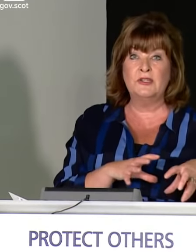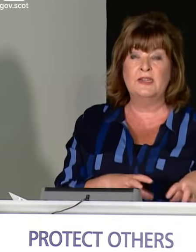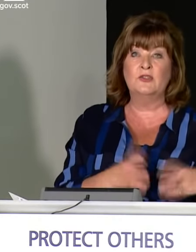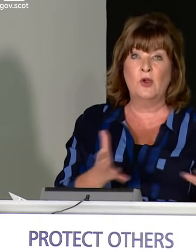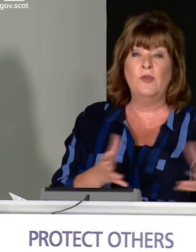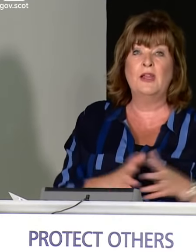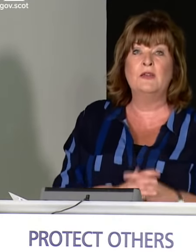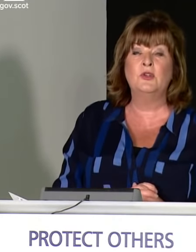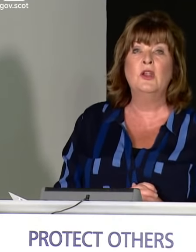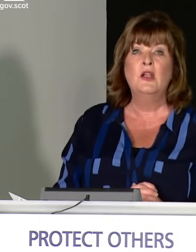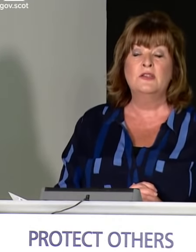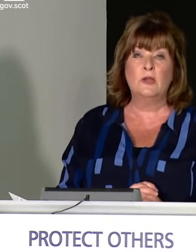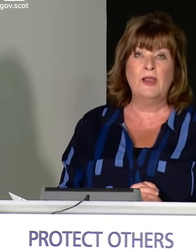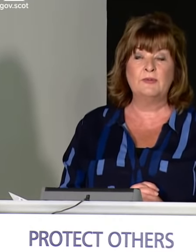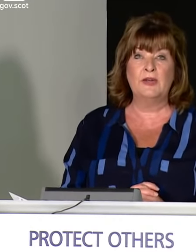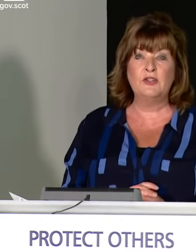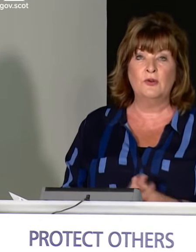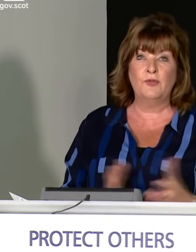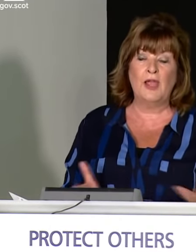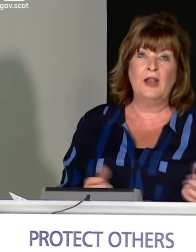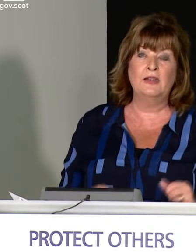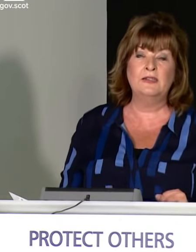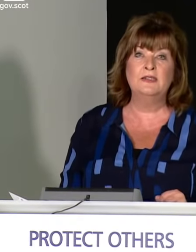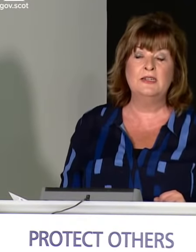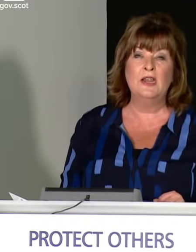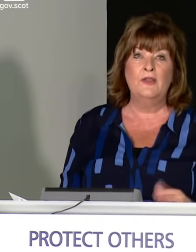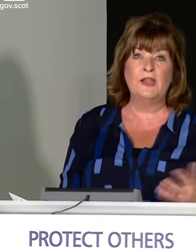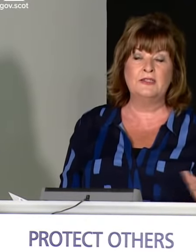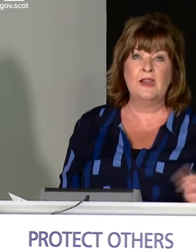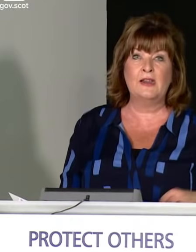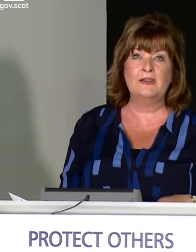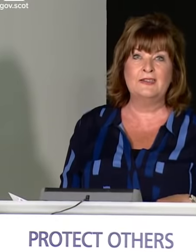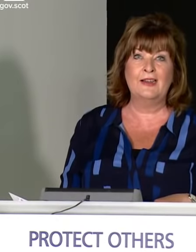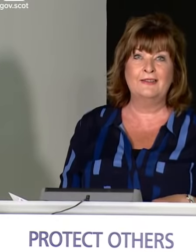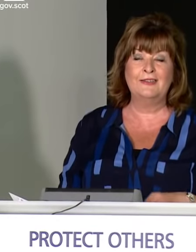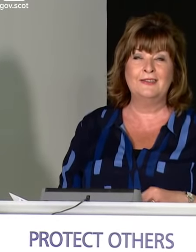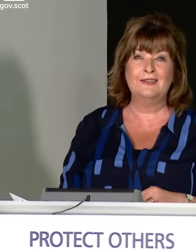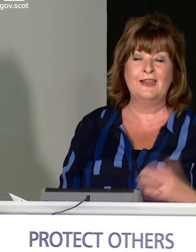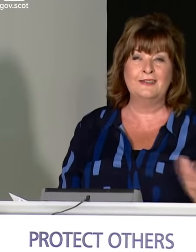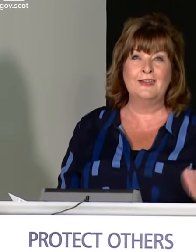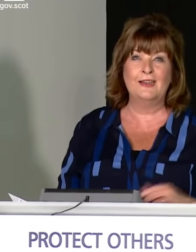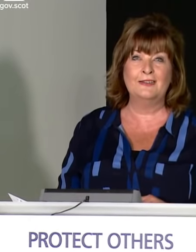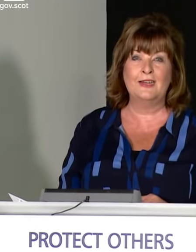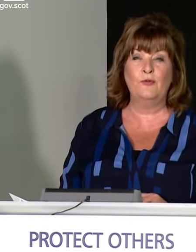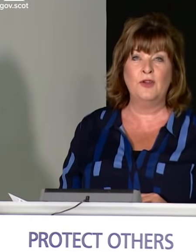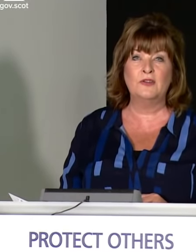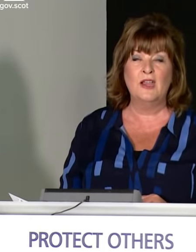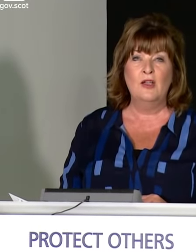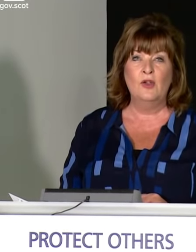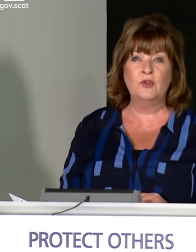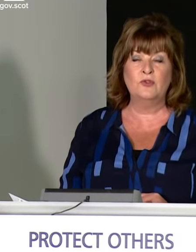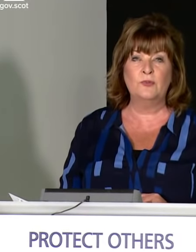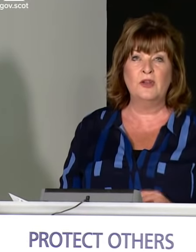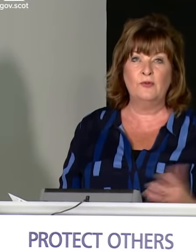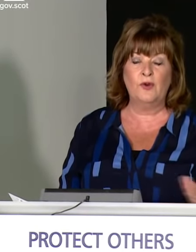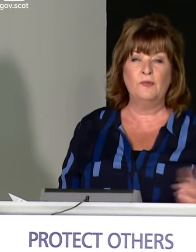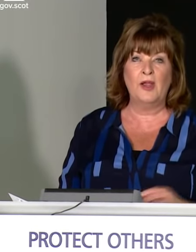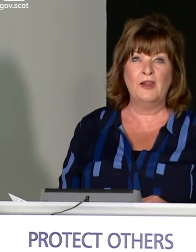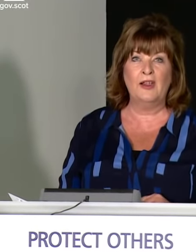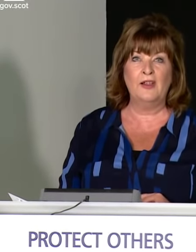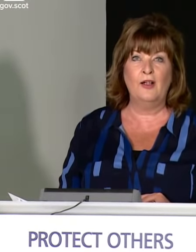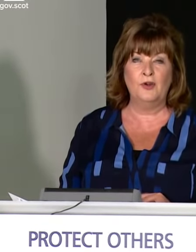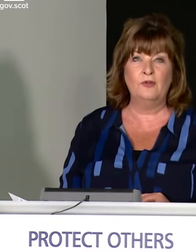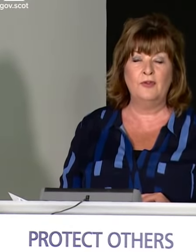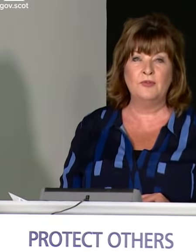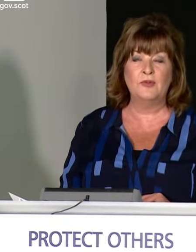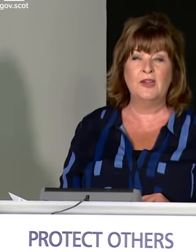Scotland's needs. So I hope that gives you some explanation of that and indeed that set of figures is also being confirmed